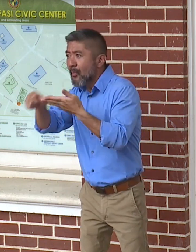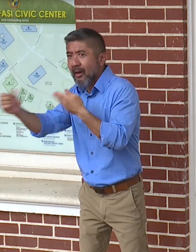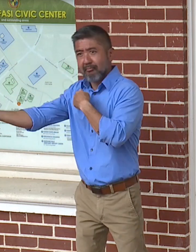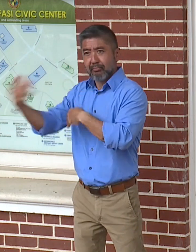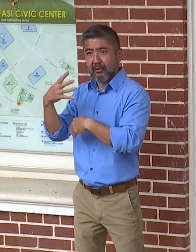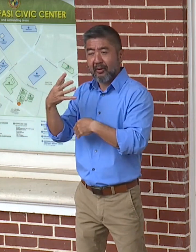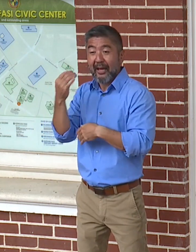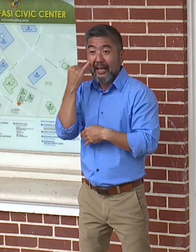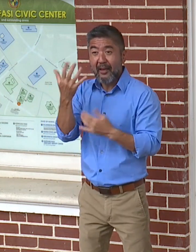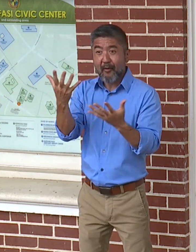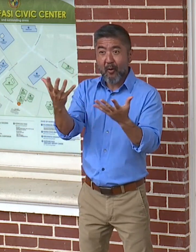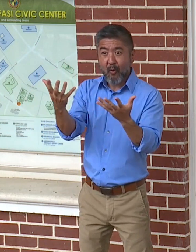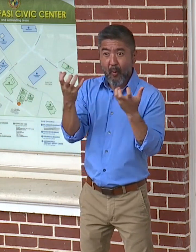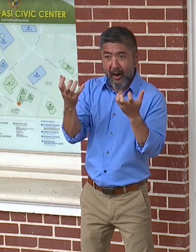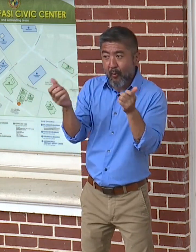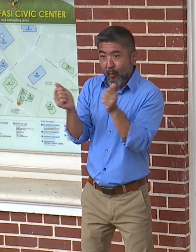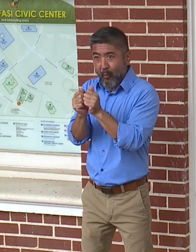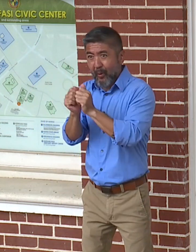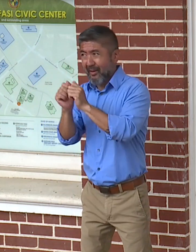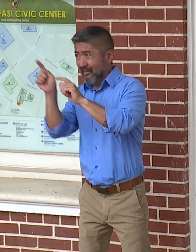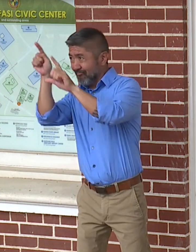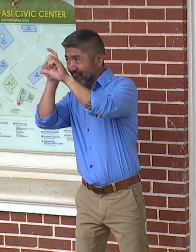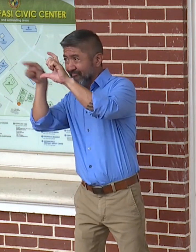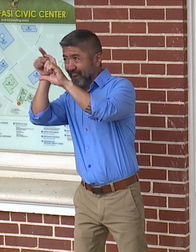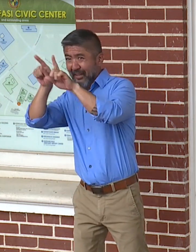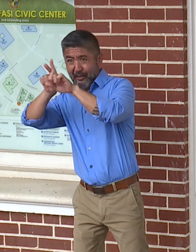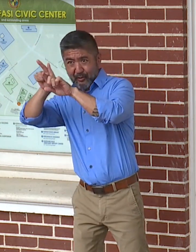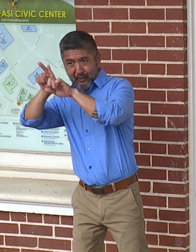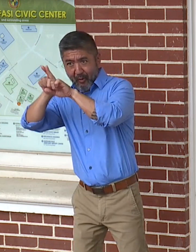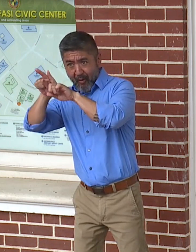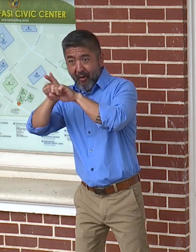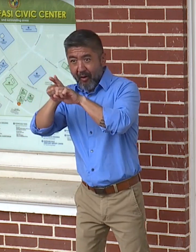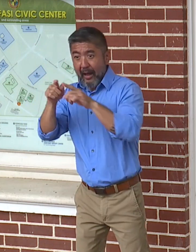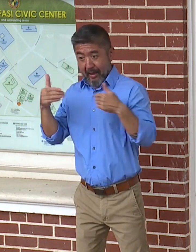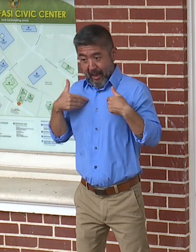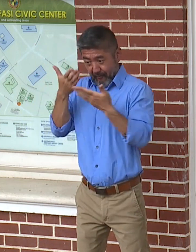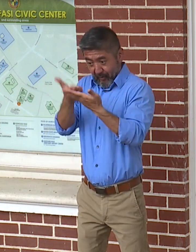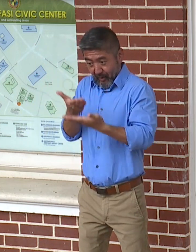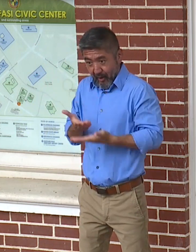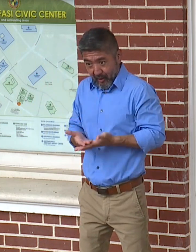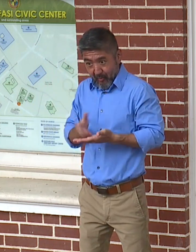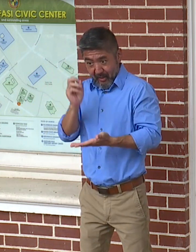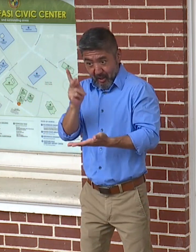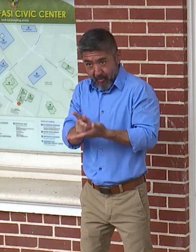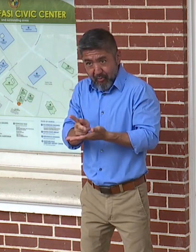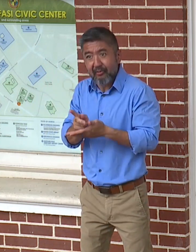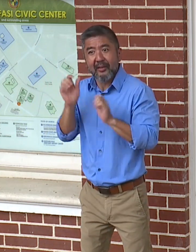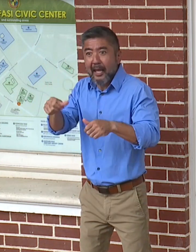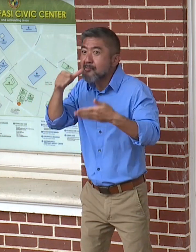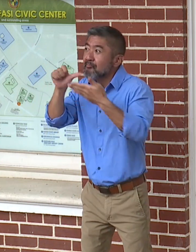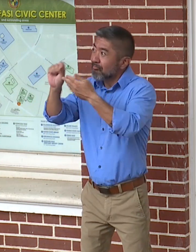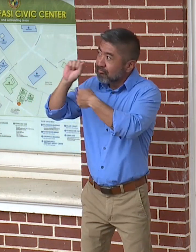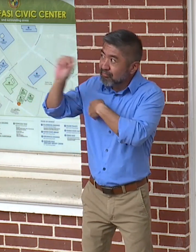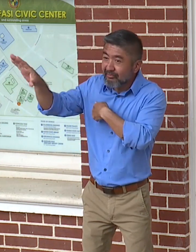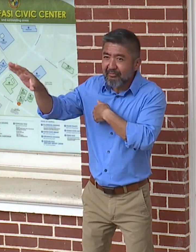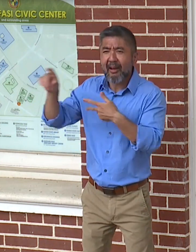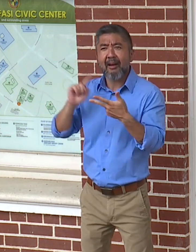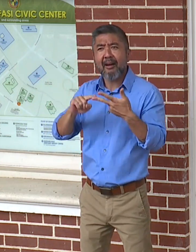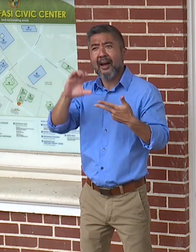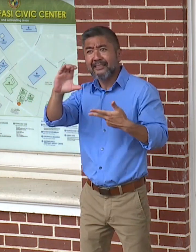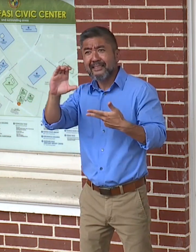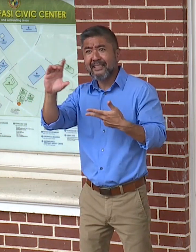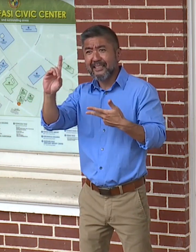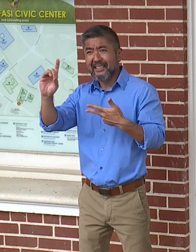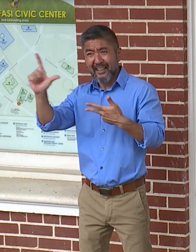and you've already brought in your documents, you can also get that by mail. You can now get a CDL duplicate by mail.